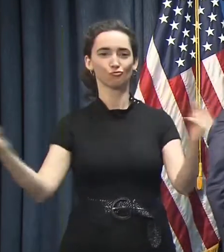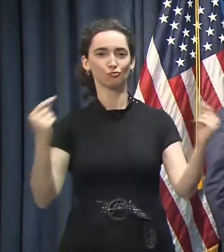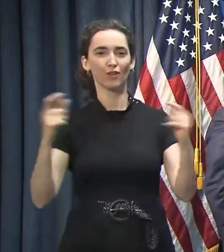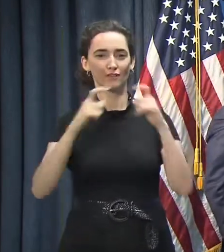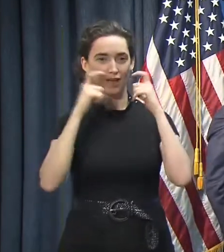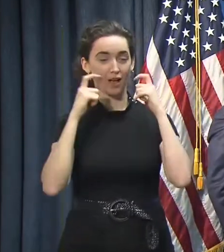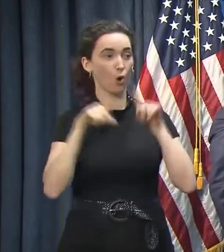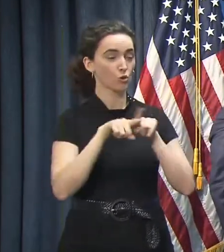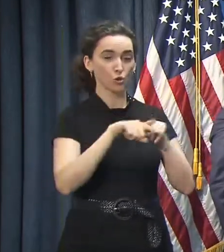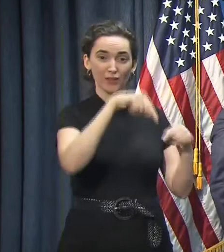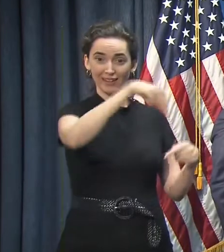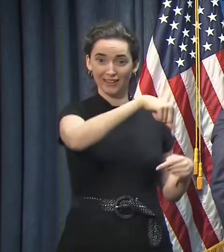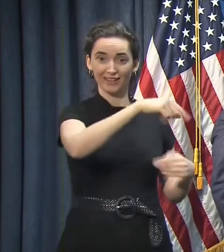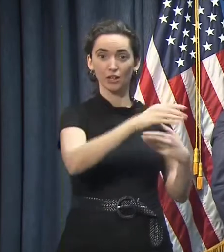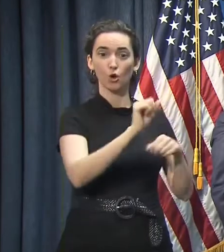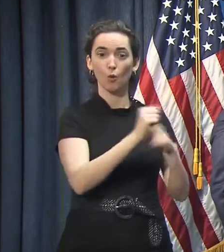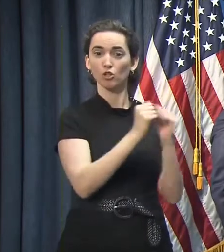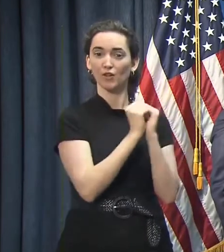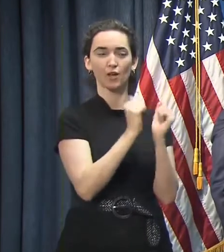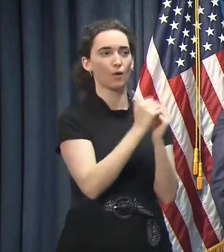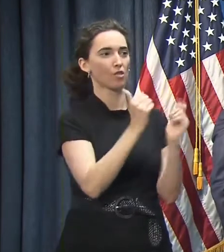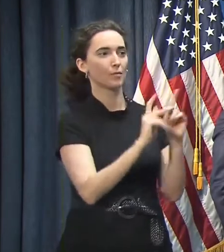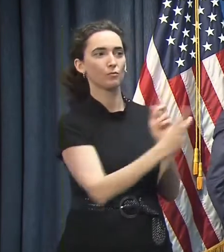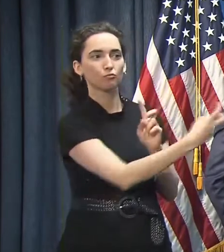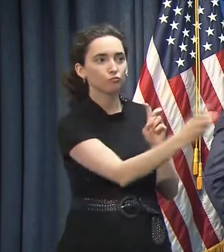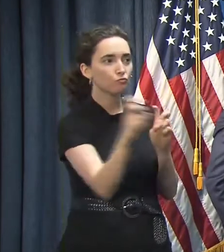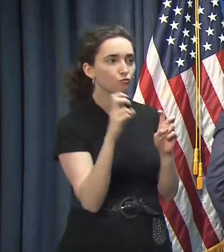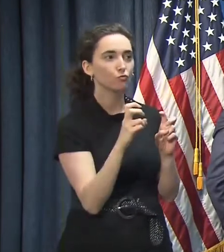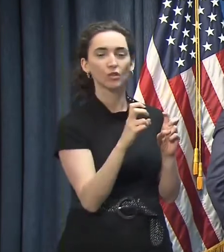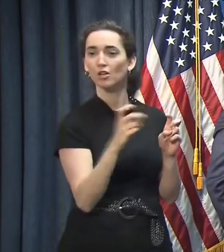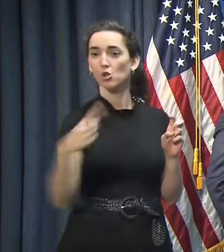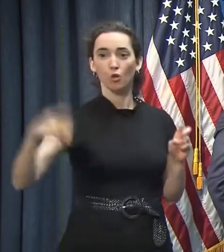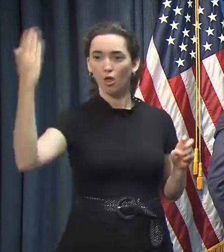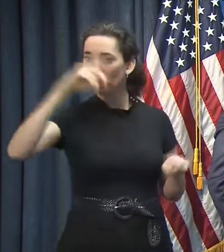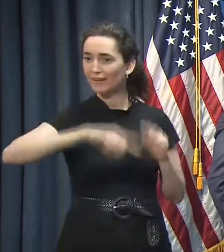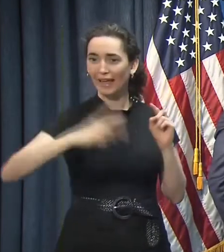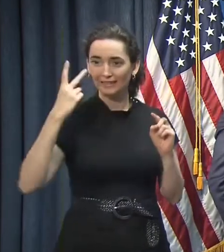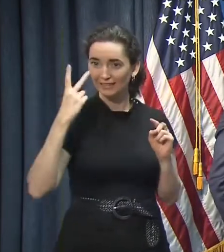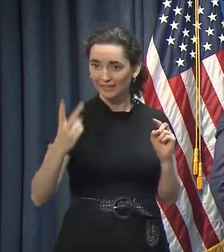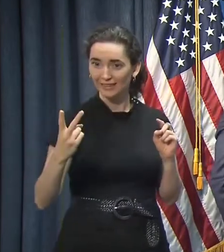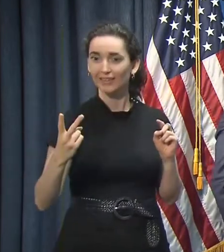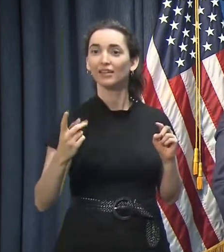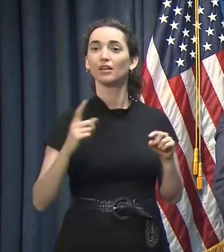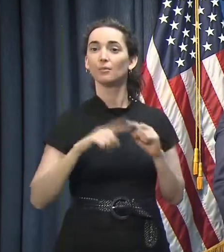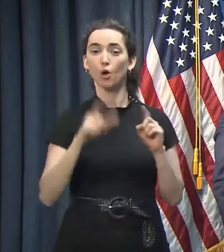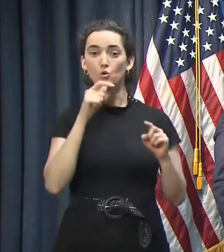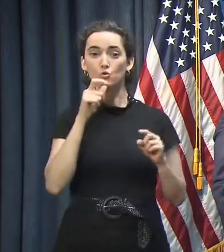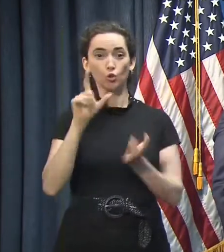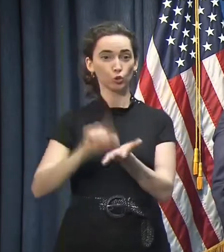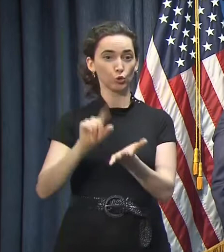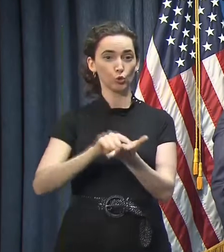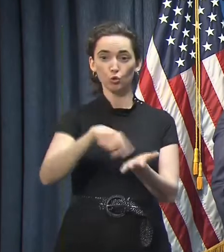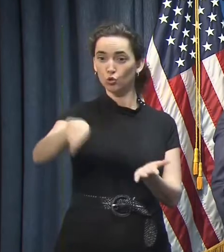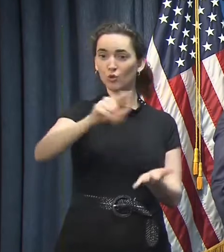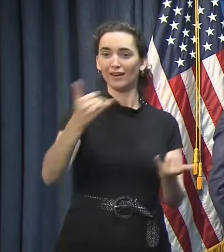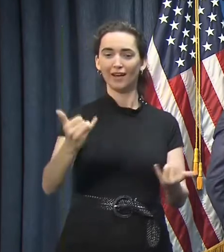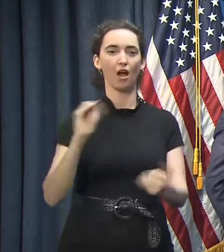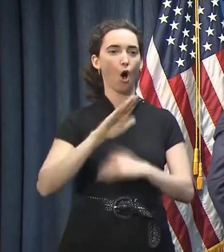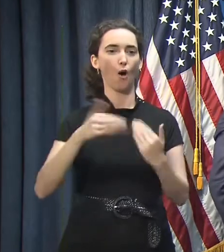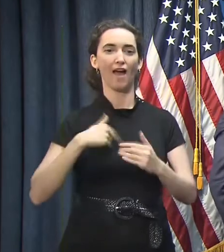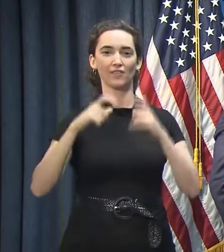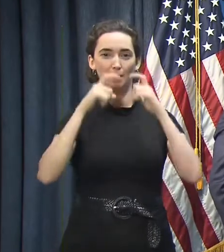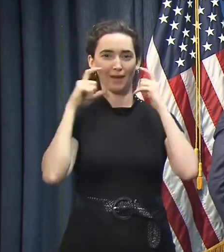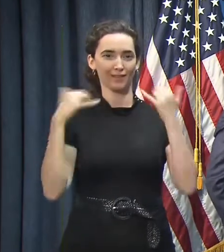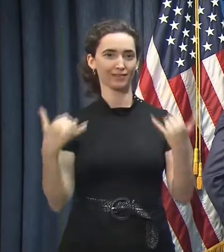masks here where we're working closely together with others and people at home can't see, but your press are all wearing masks as well.